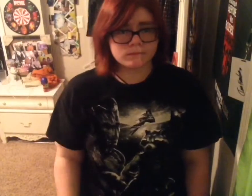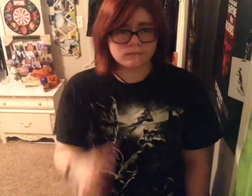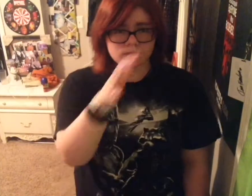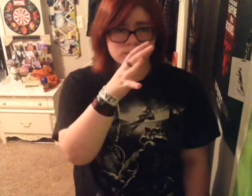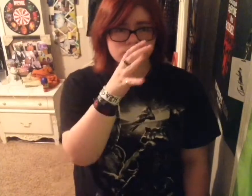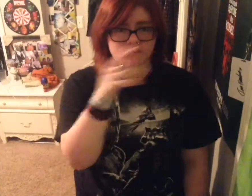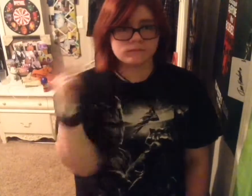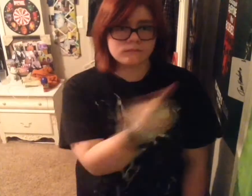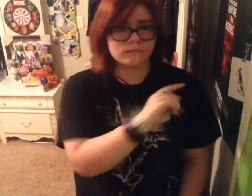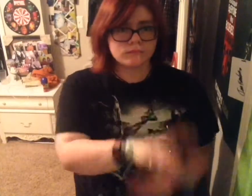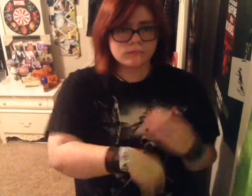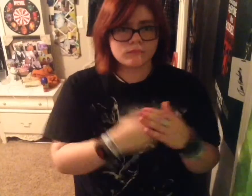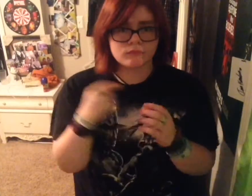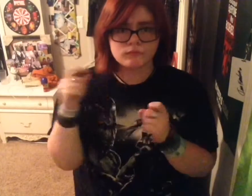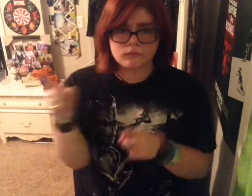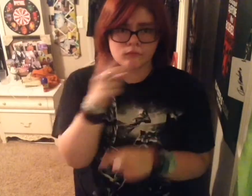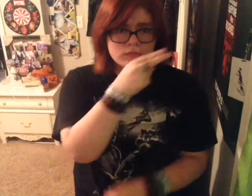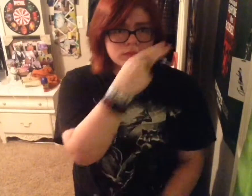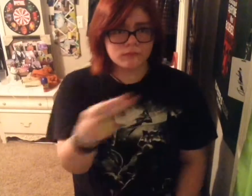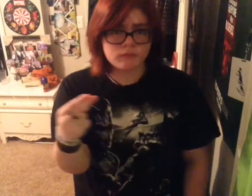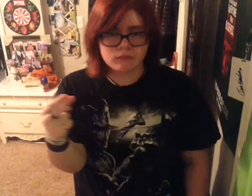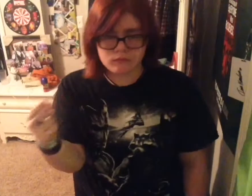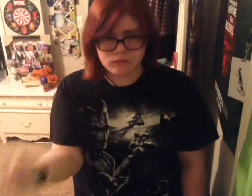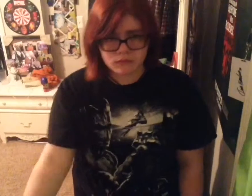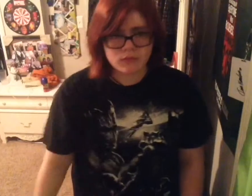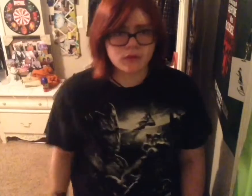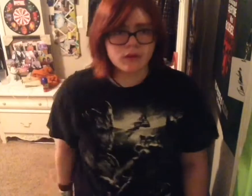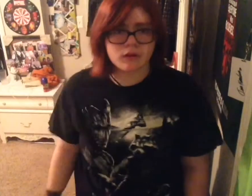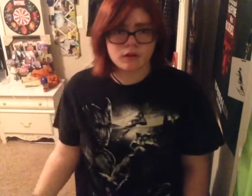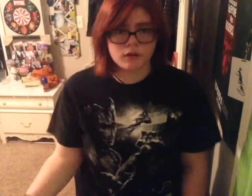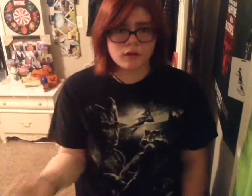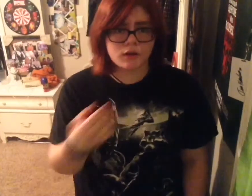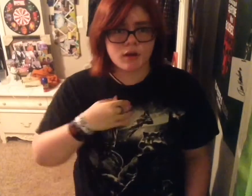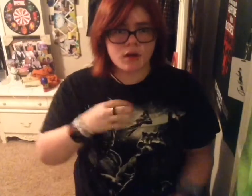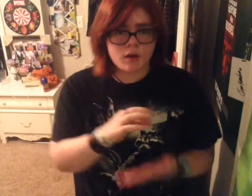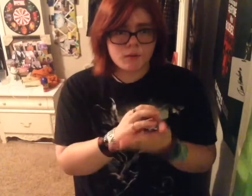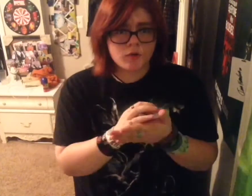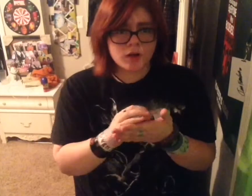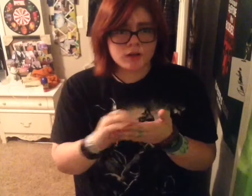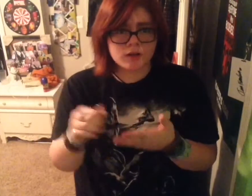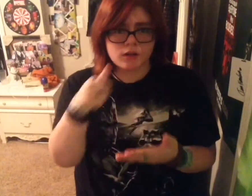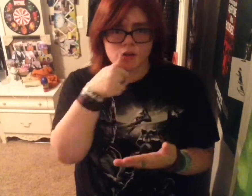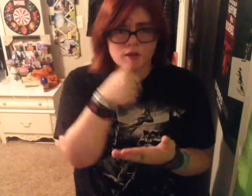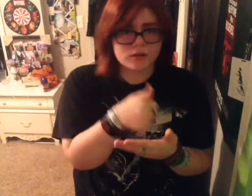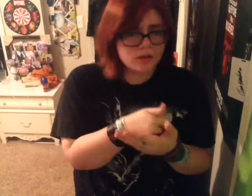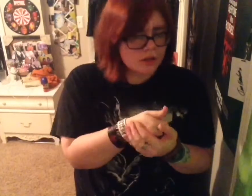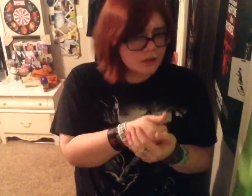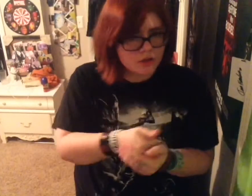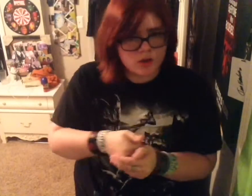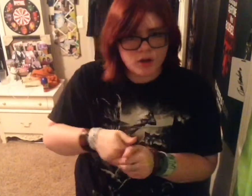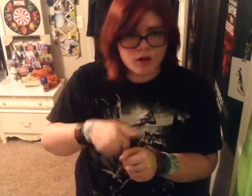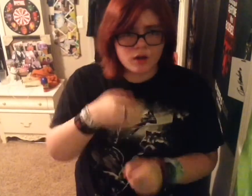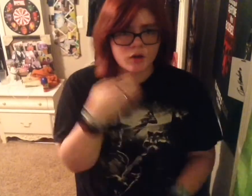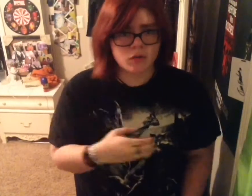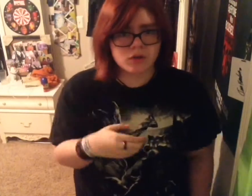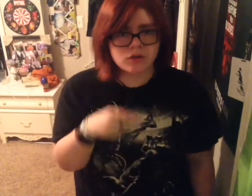My, my, we all go to hell I'm writing this letter and wishing